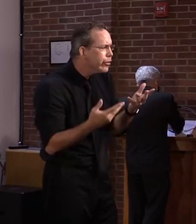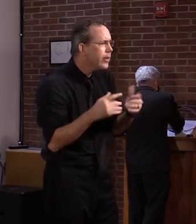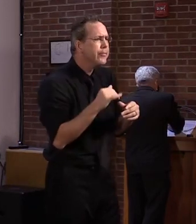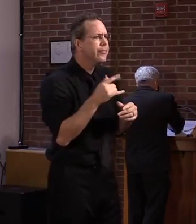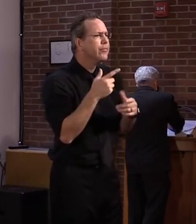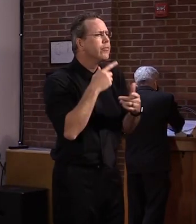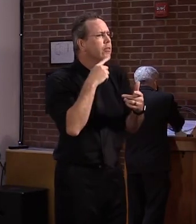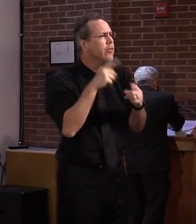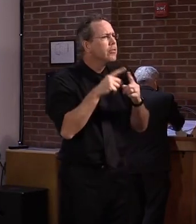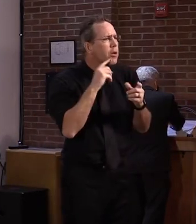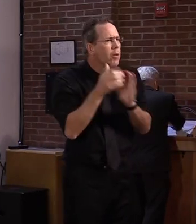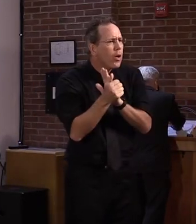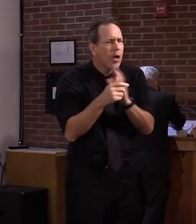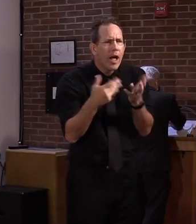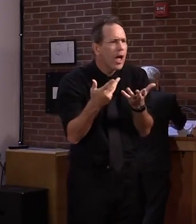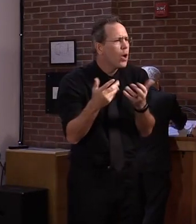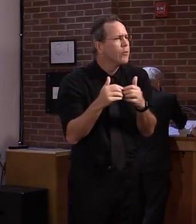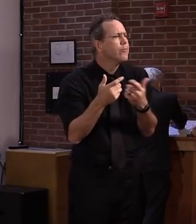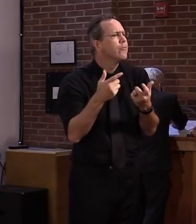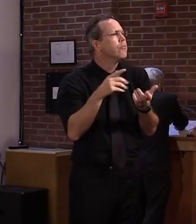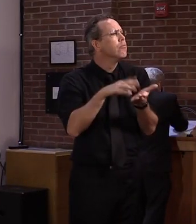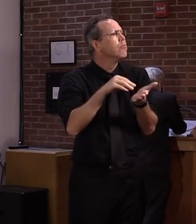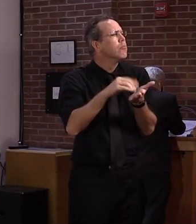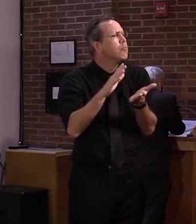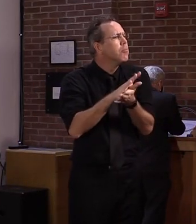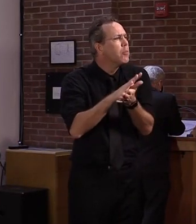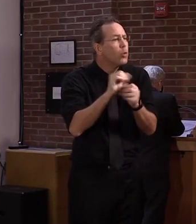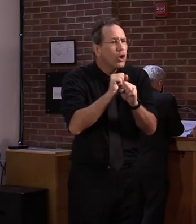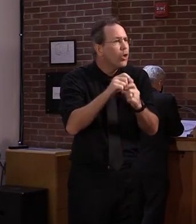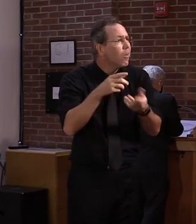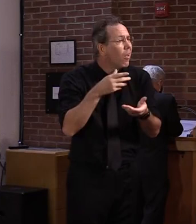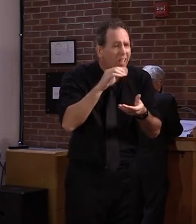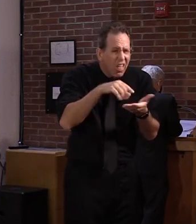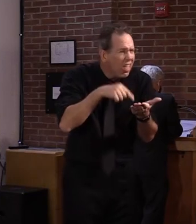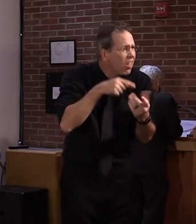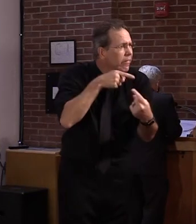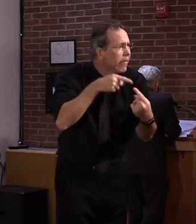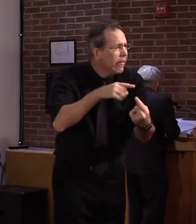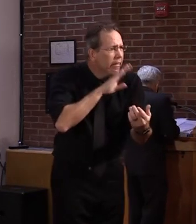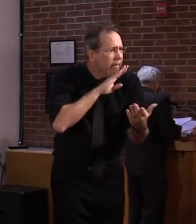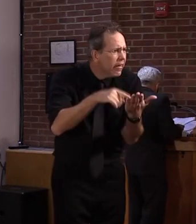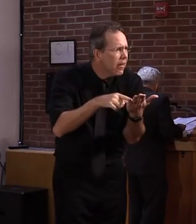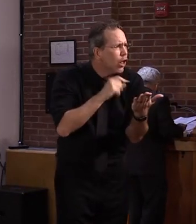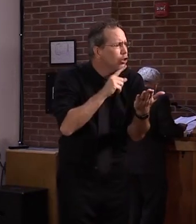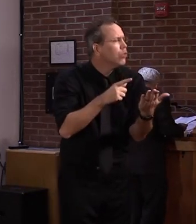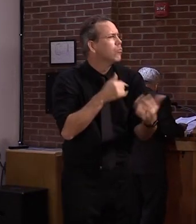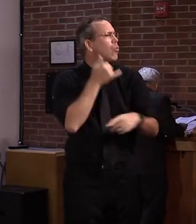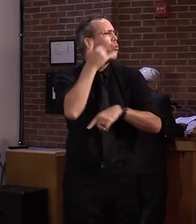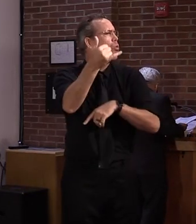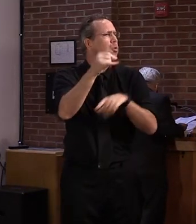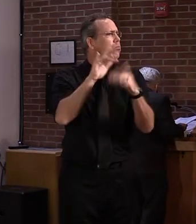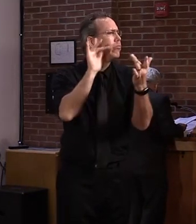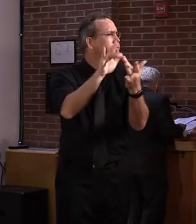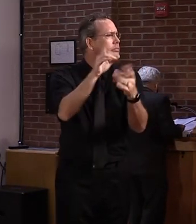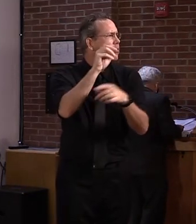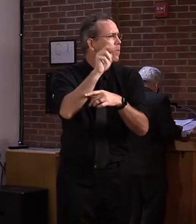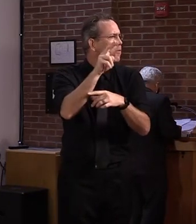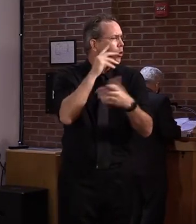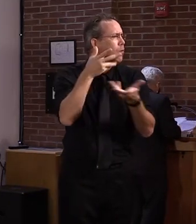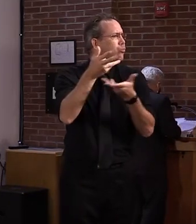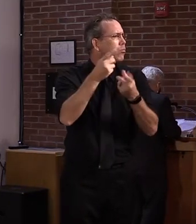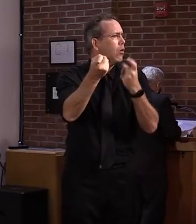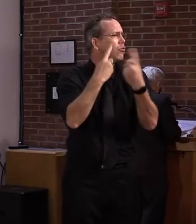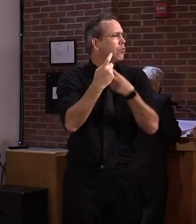avoid returning documents by calling customers for additional information that we need. We have